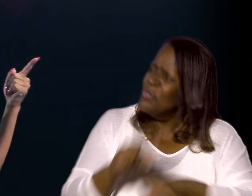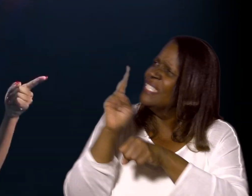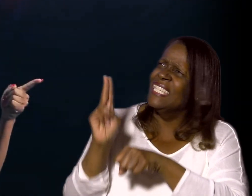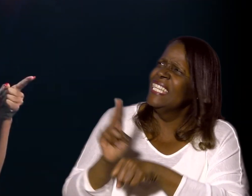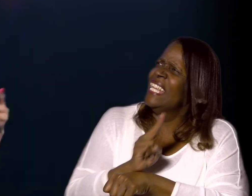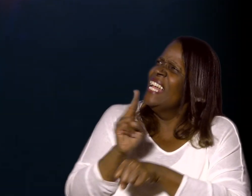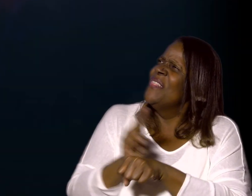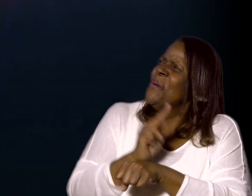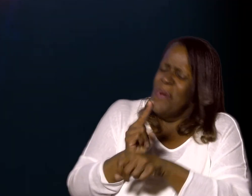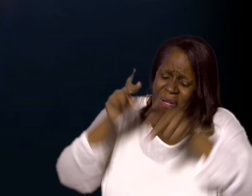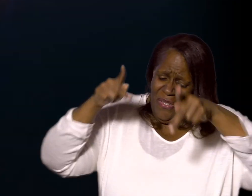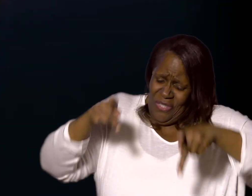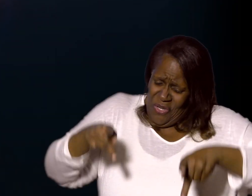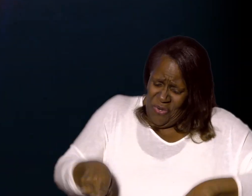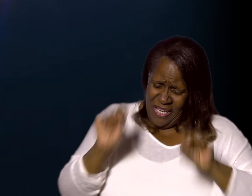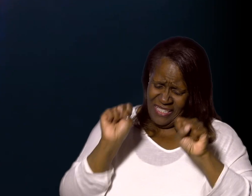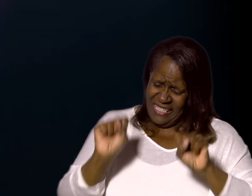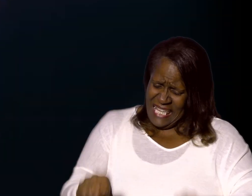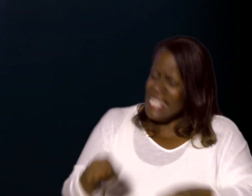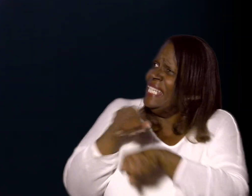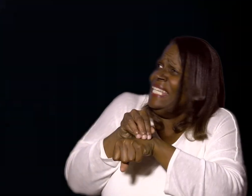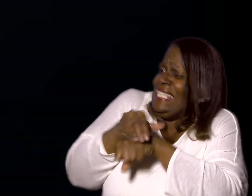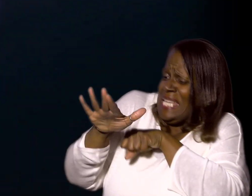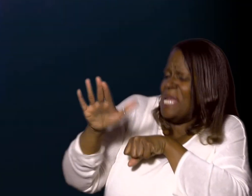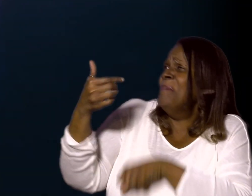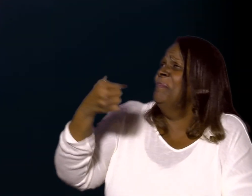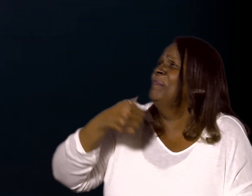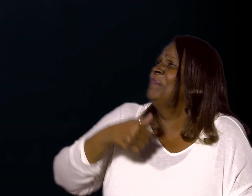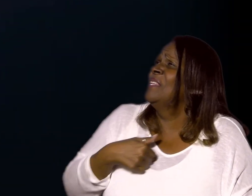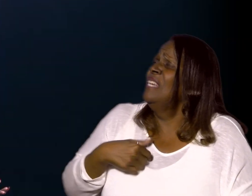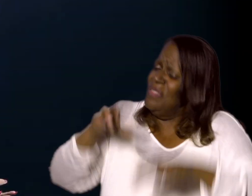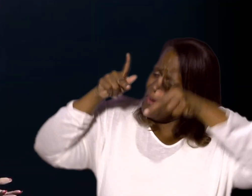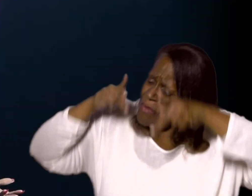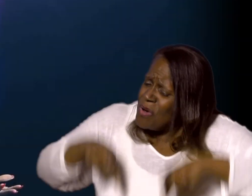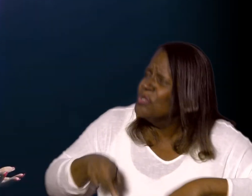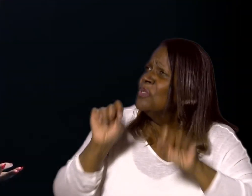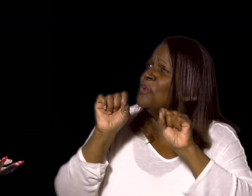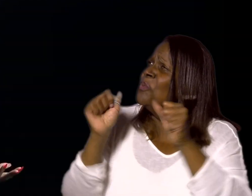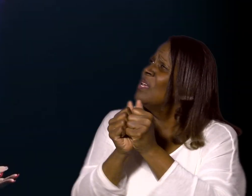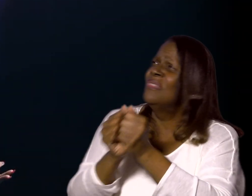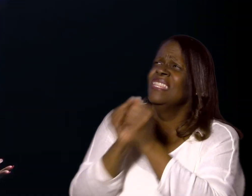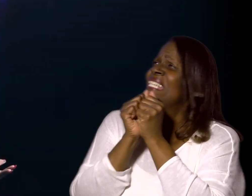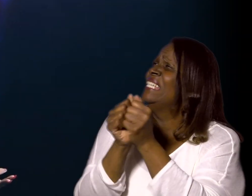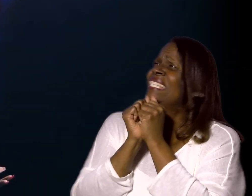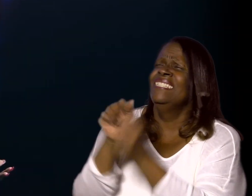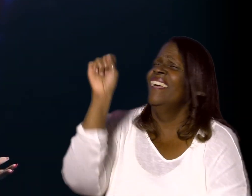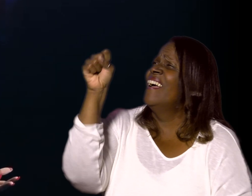You can count on me, God You can depend on me The with a yes you can